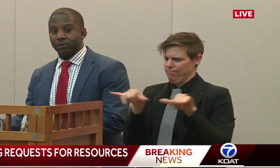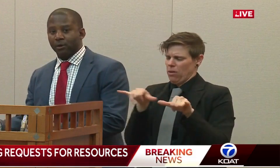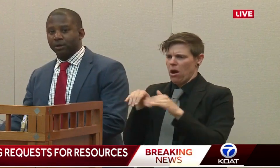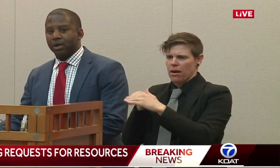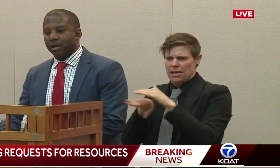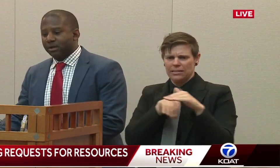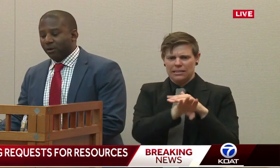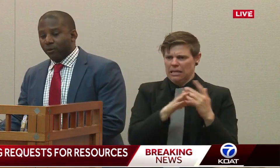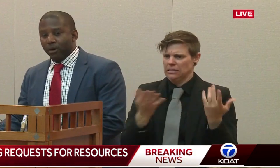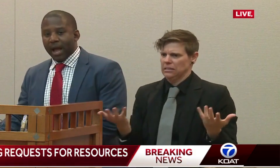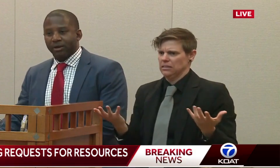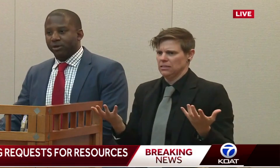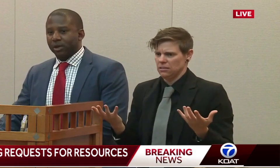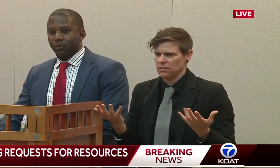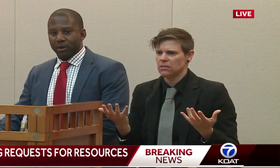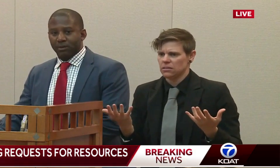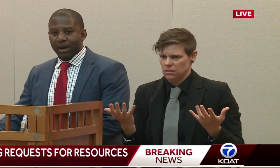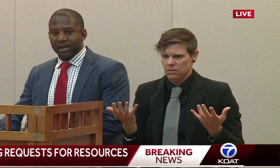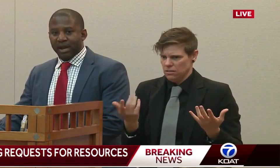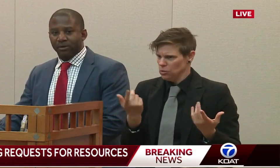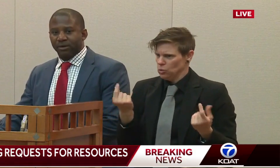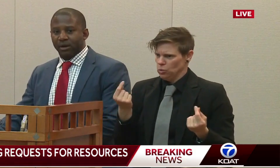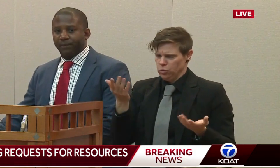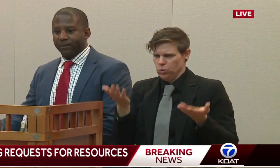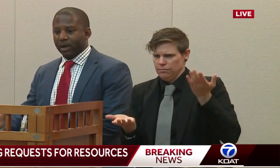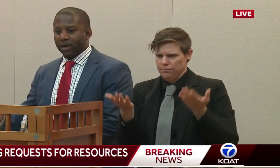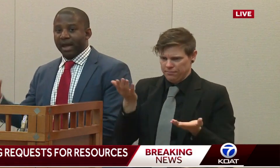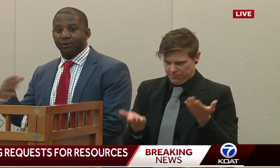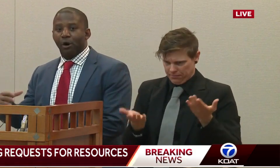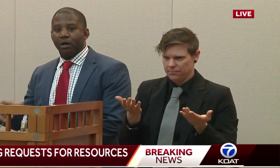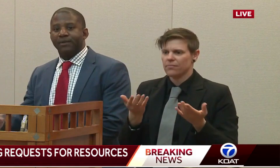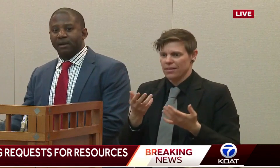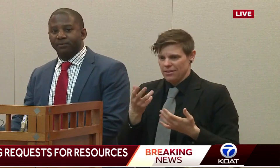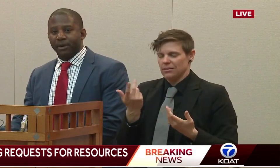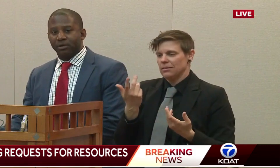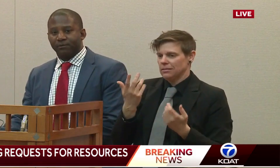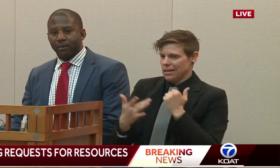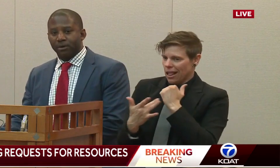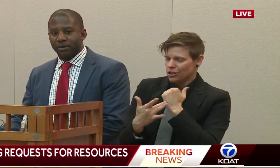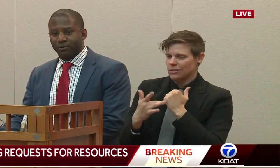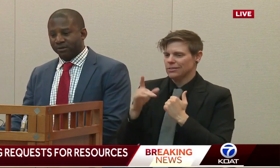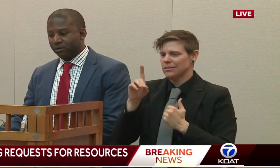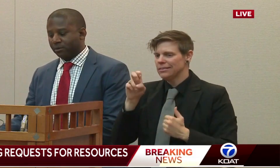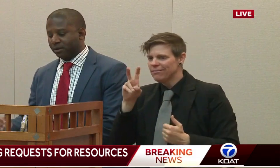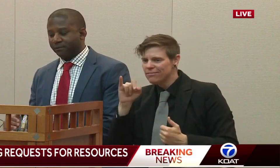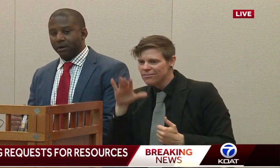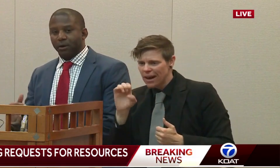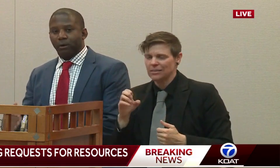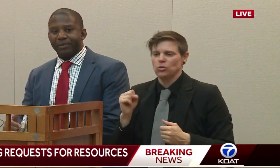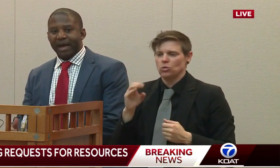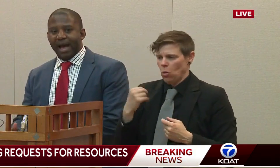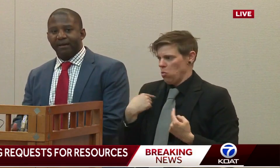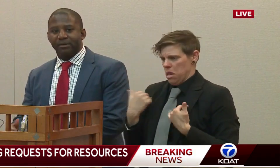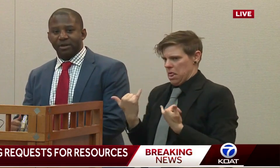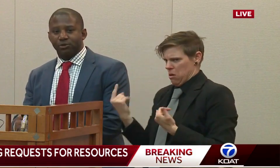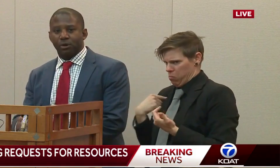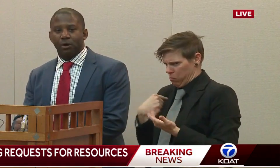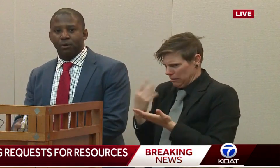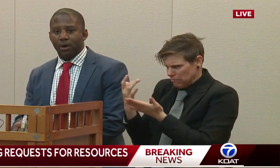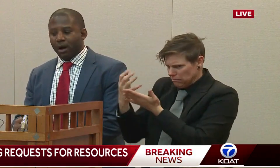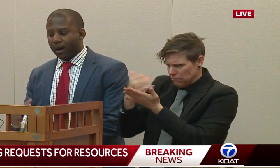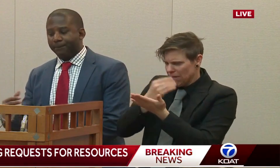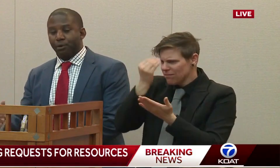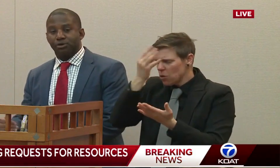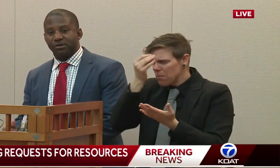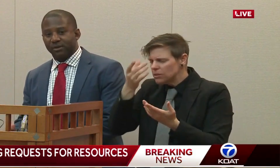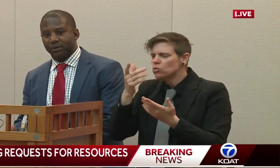access and those who don't. So we're actually working right now to gather all of that information from our districts in terms of what they have, because as you